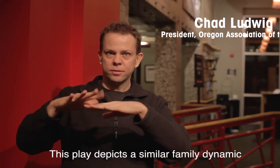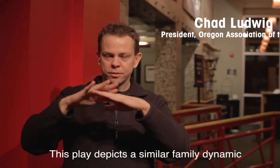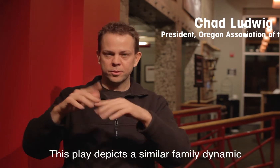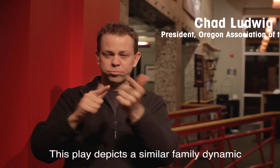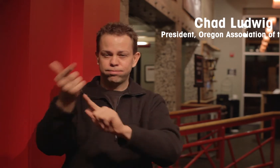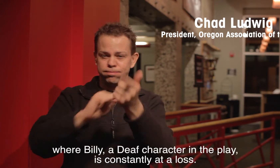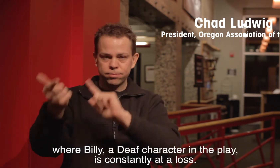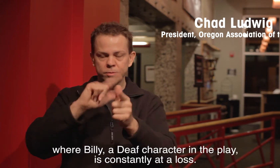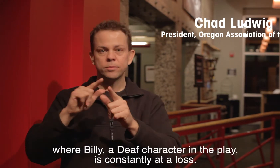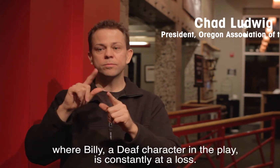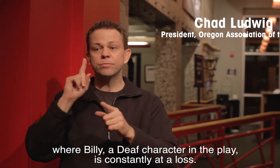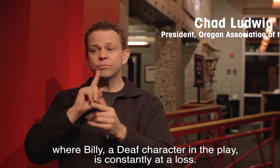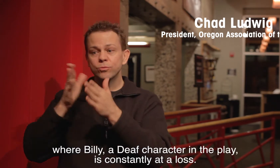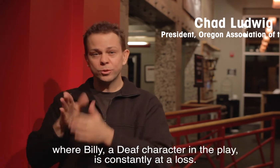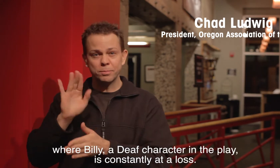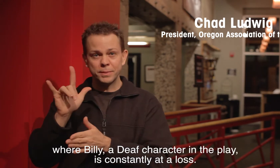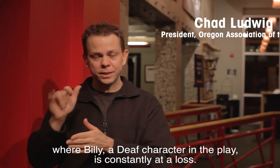You're just kidding this